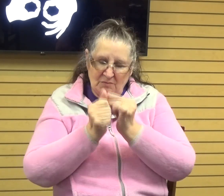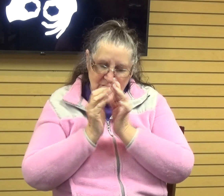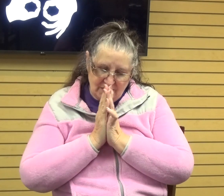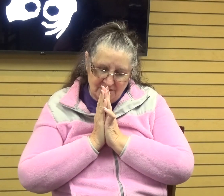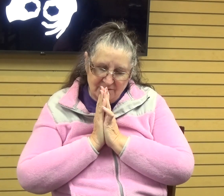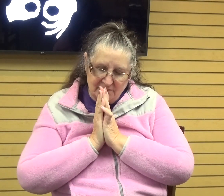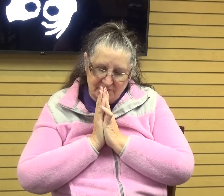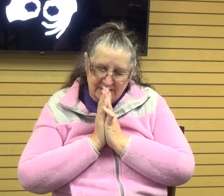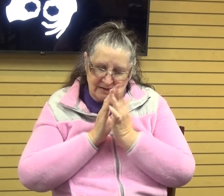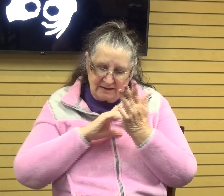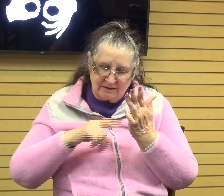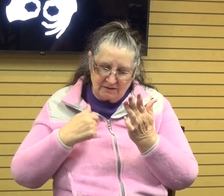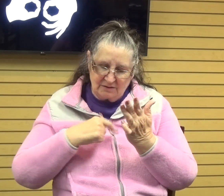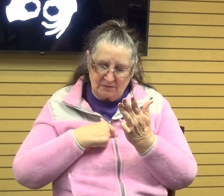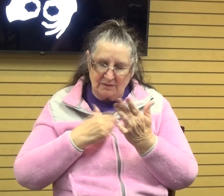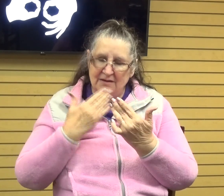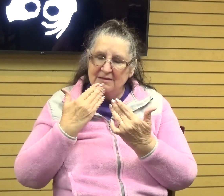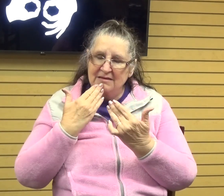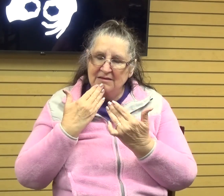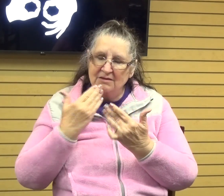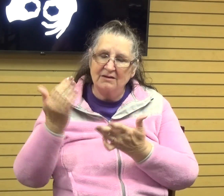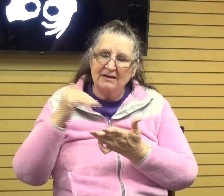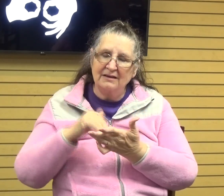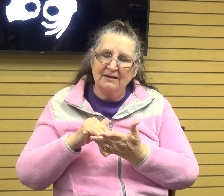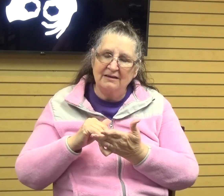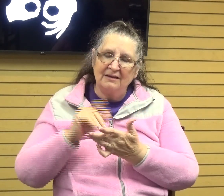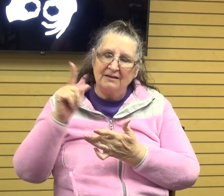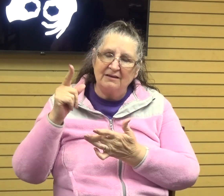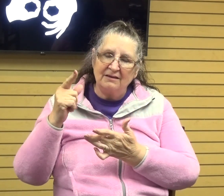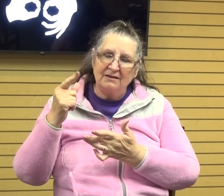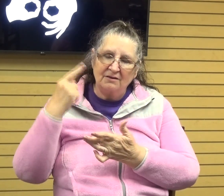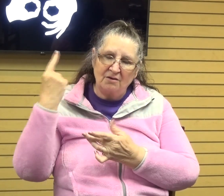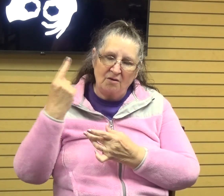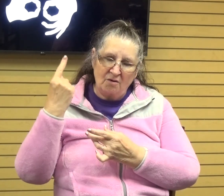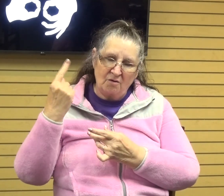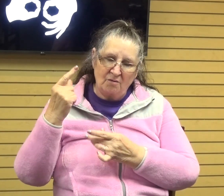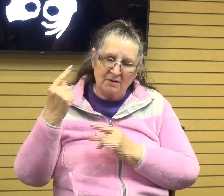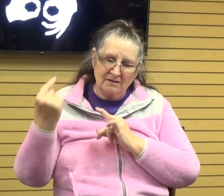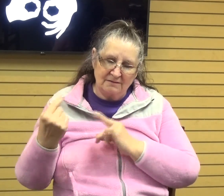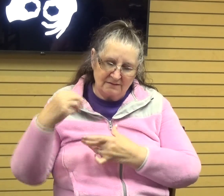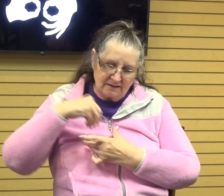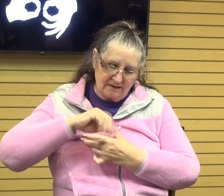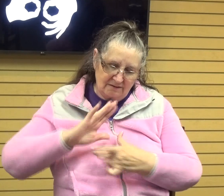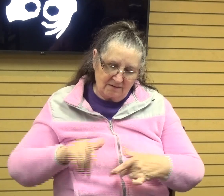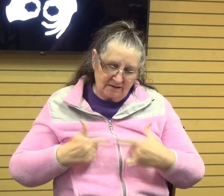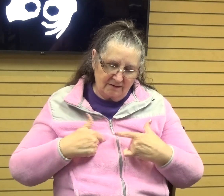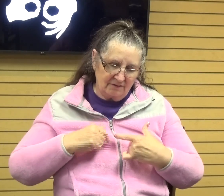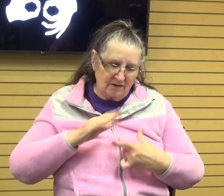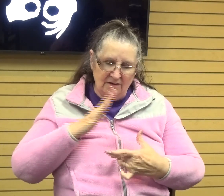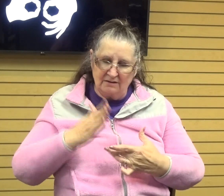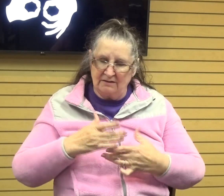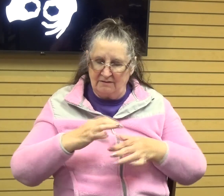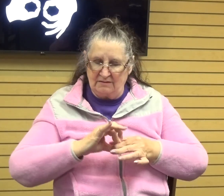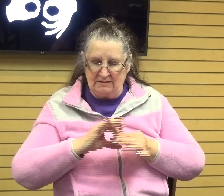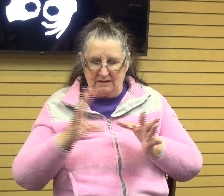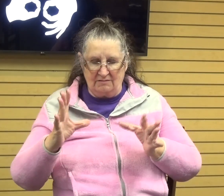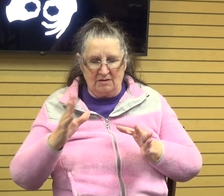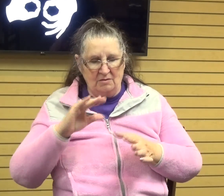Lord, we just, we thank you again that you are ever present in our lives. Lord, you never leave us. We never have to bake for bread.